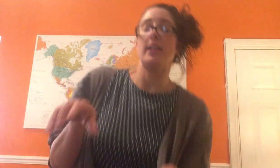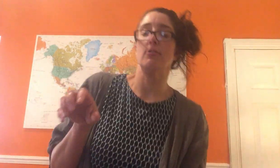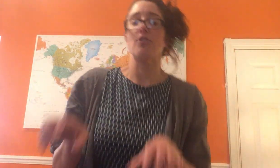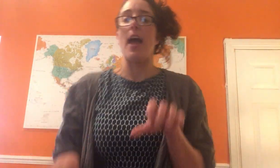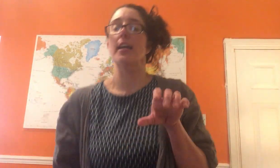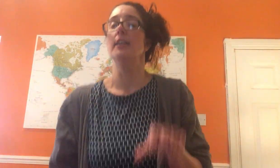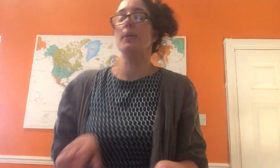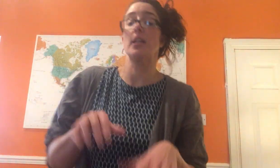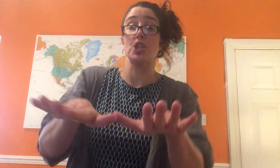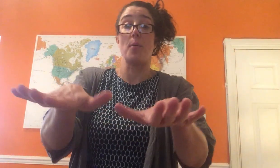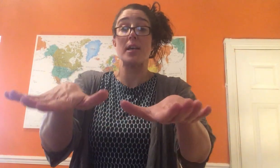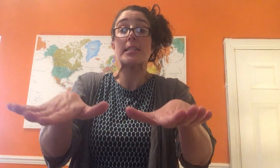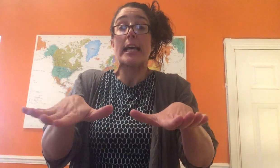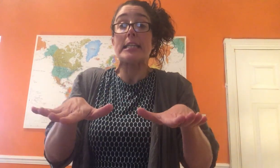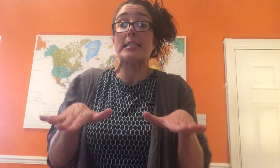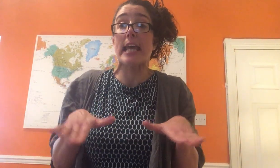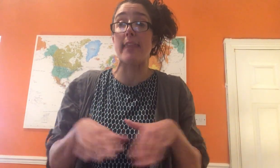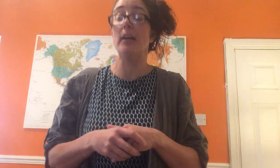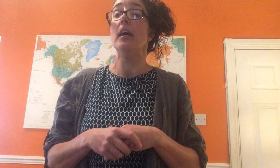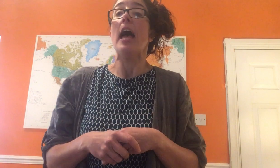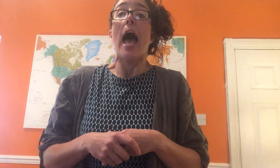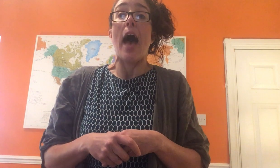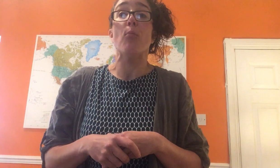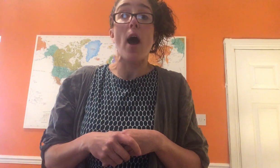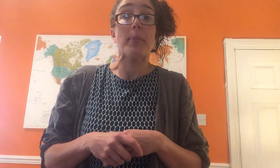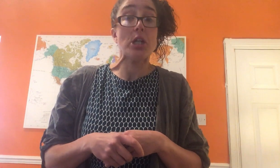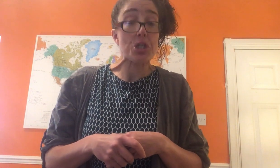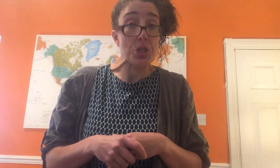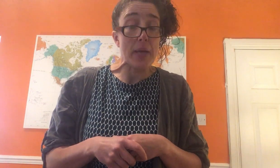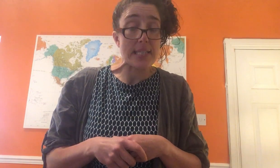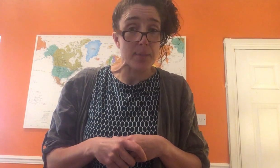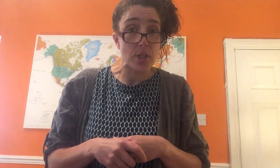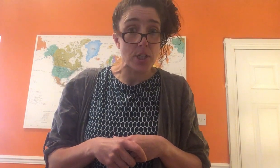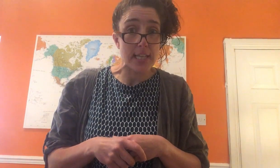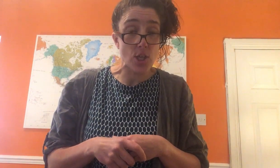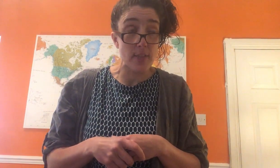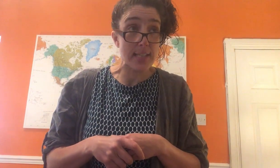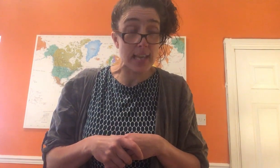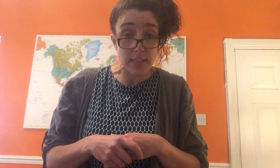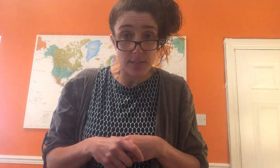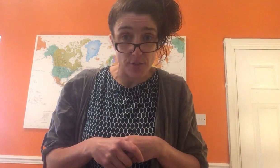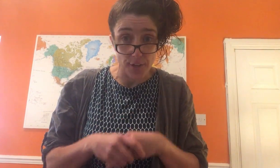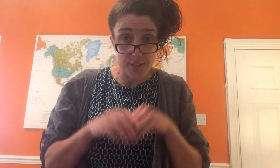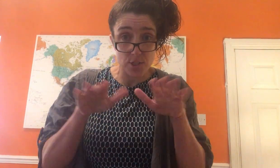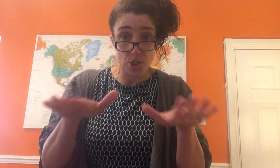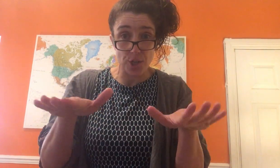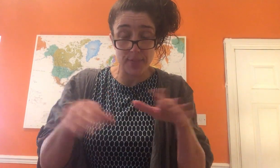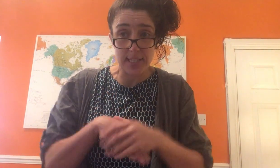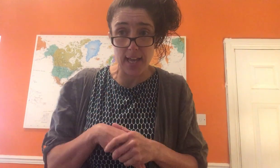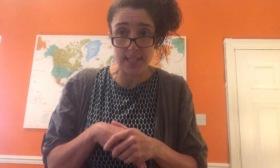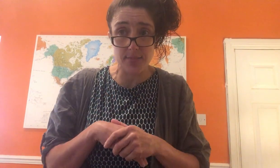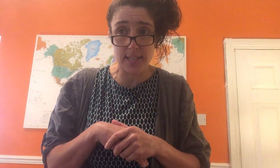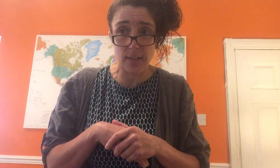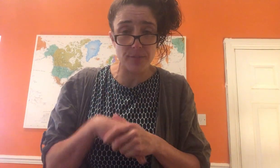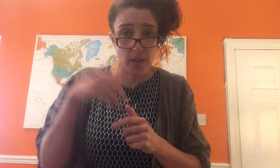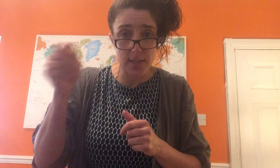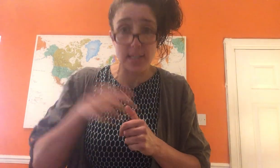our little track. We're going to show our signs together. And what I'm going to do is I'm going to sing you the second verse and show you the signs to the second verse